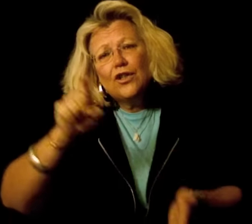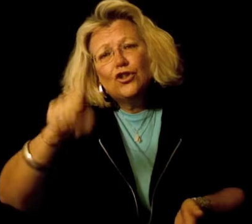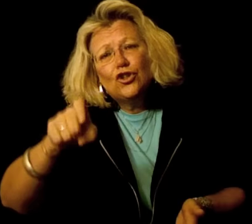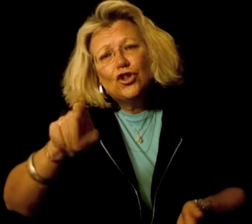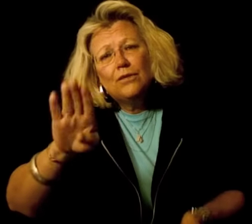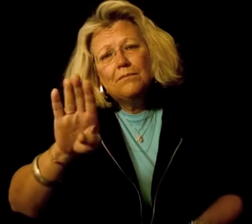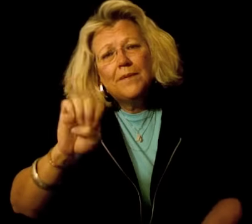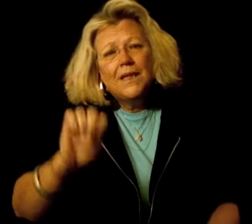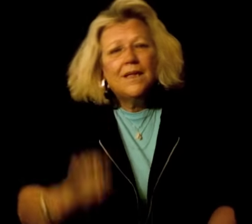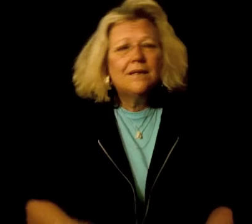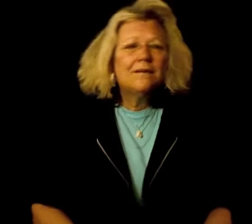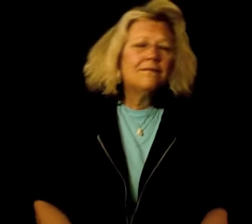it should be.